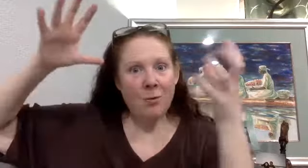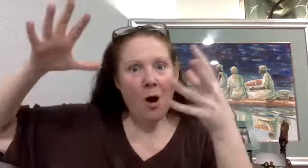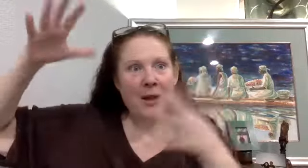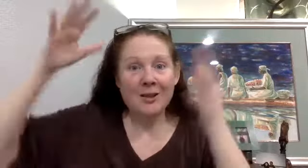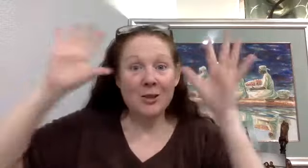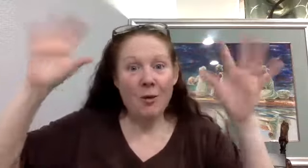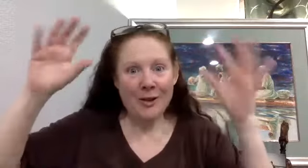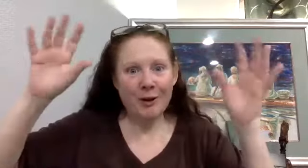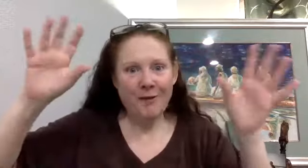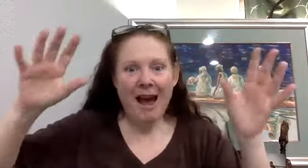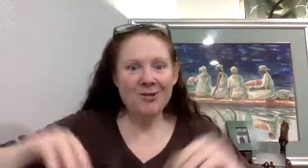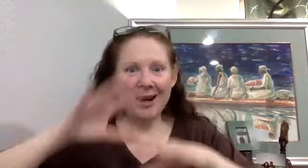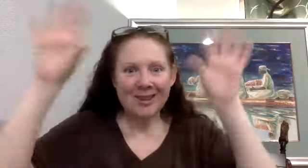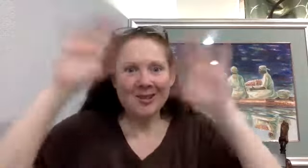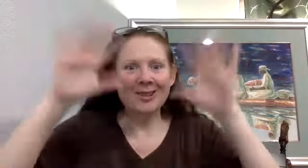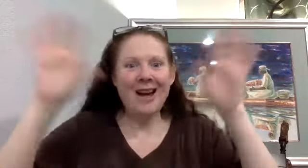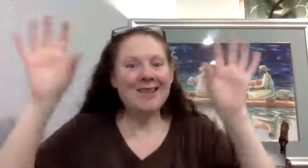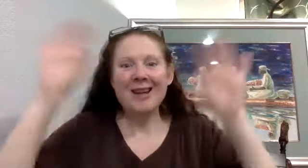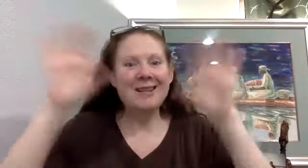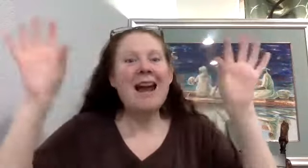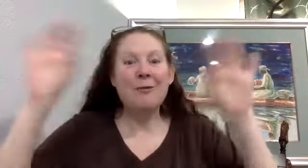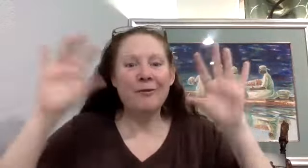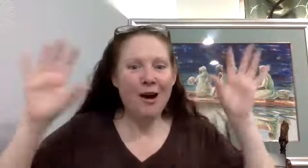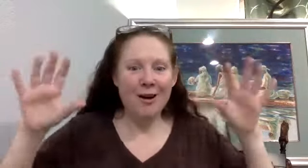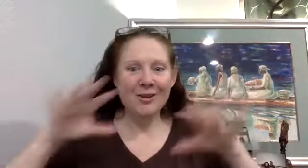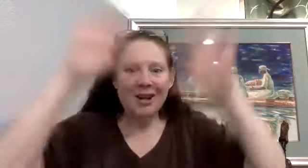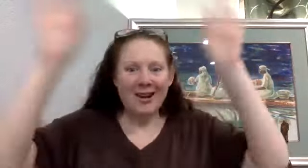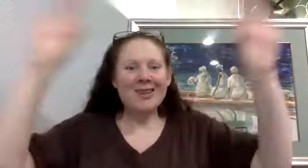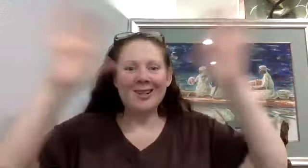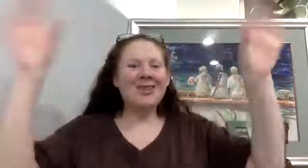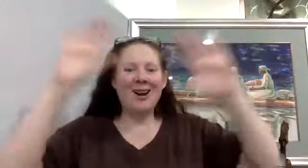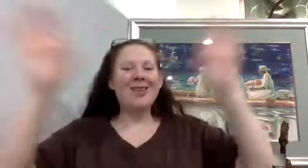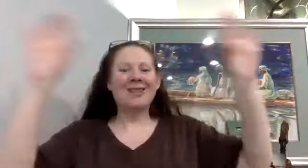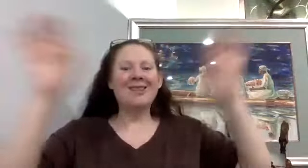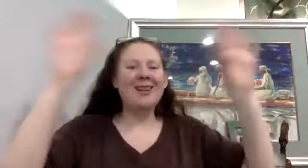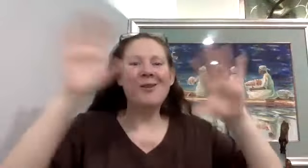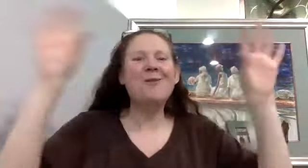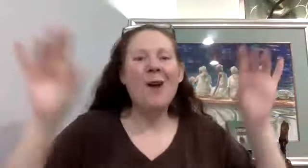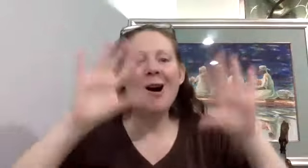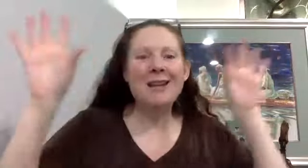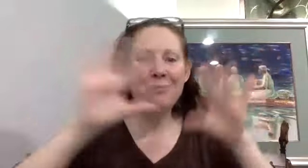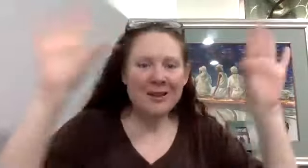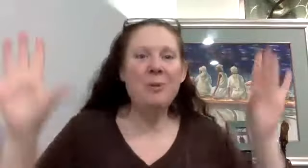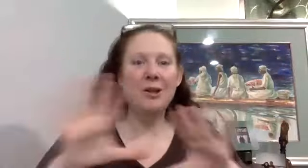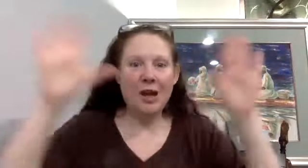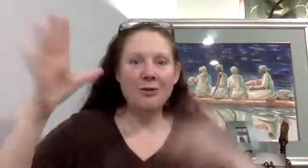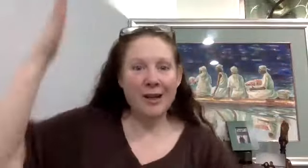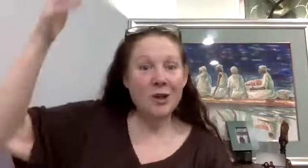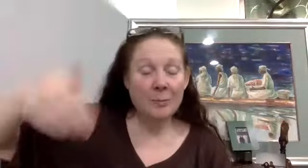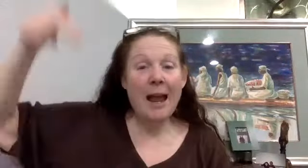what, because it's going so fast, right? There's a lot, it's like Niagara Falls, right? There's all this, you know, fog and mist being generated just by